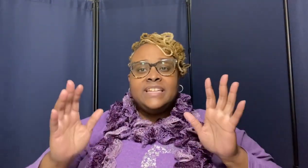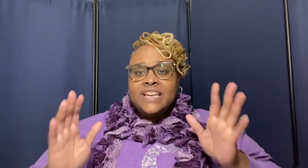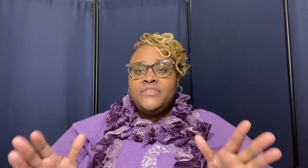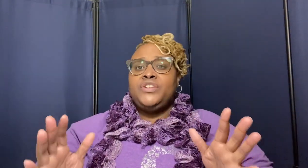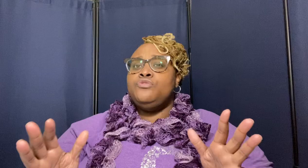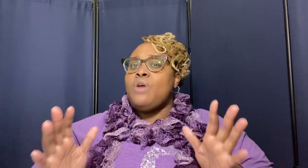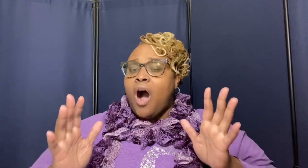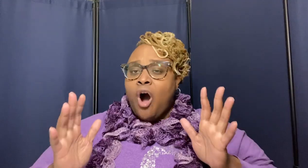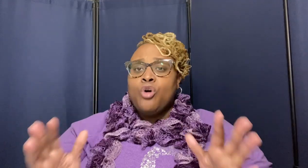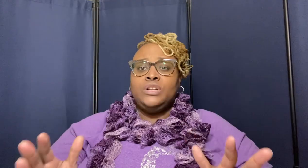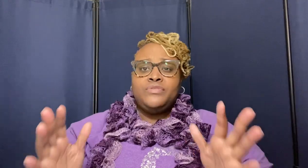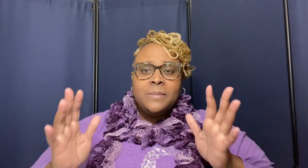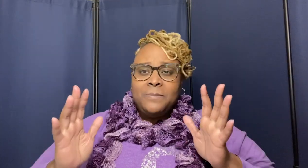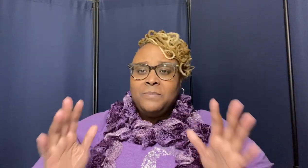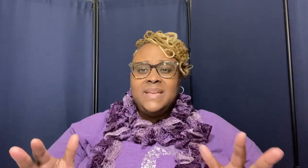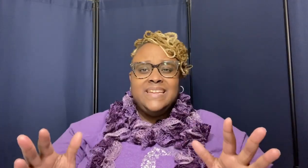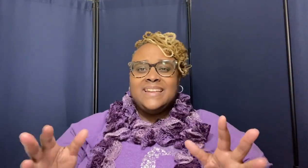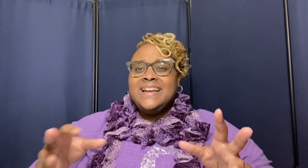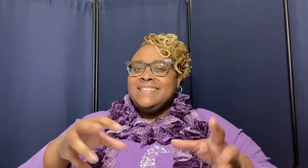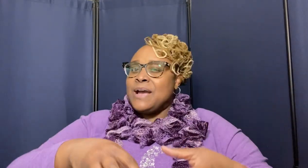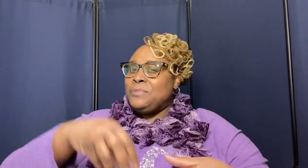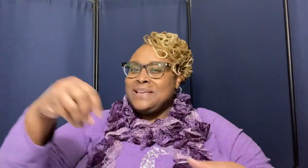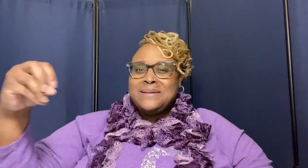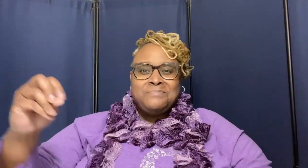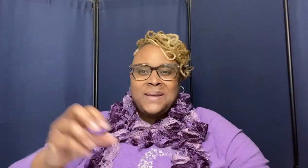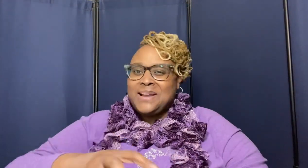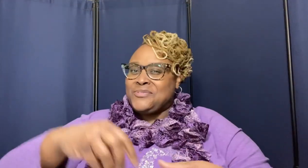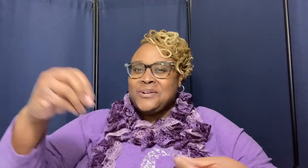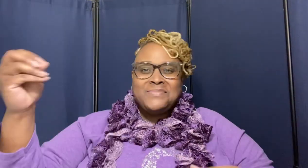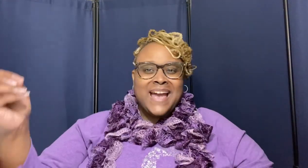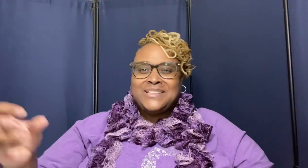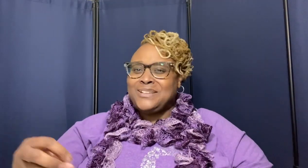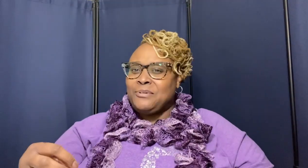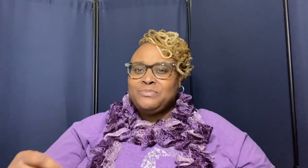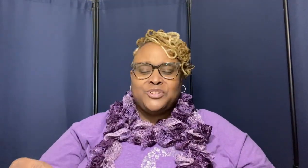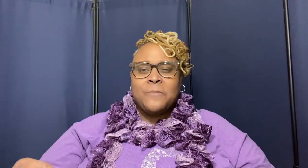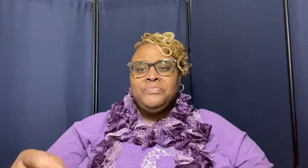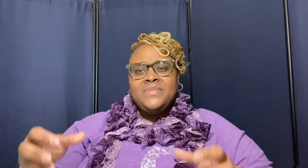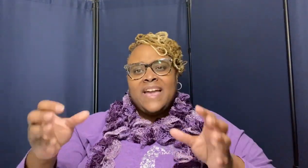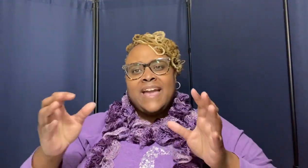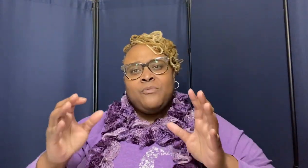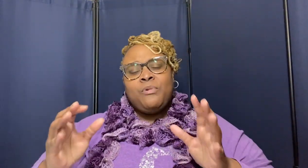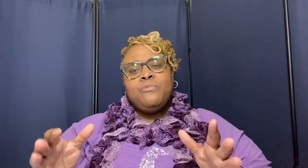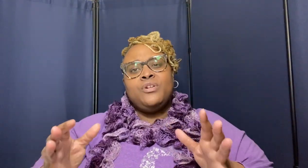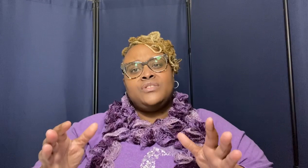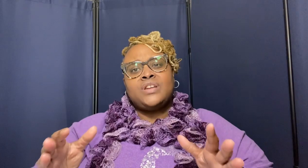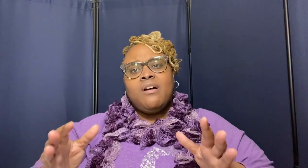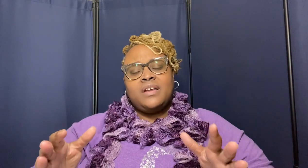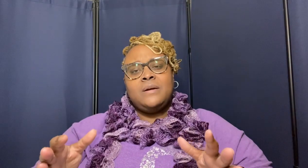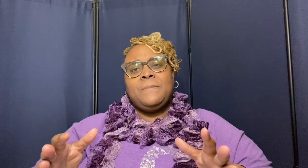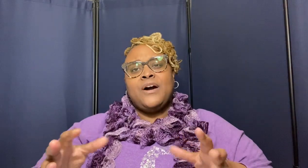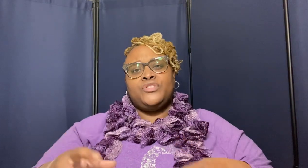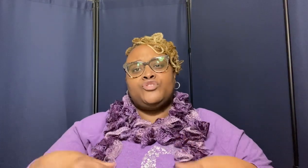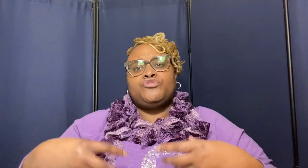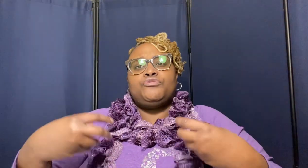giving you all of the meat that we can pick from that scripture and we were talking about the true